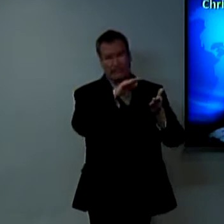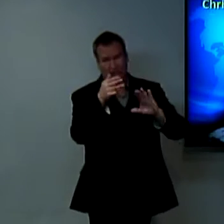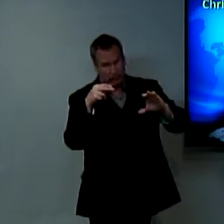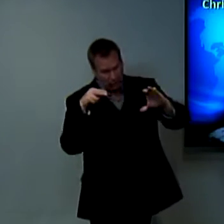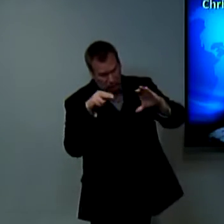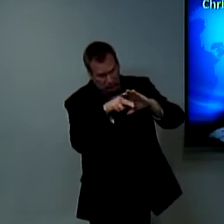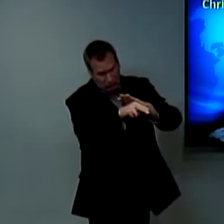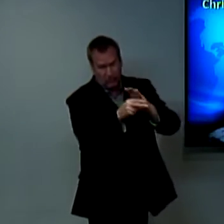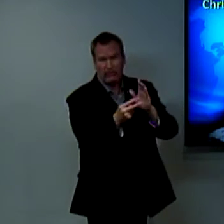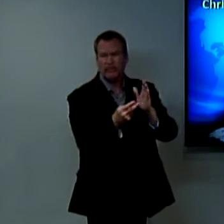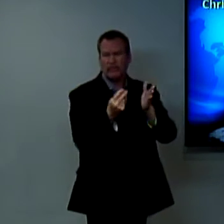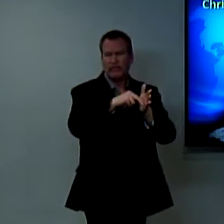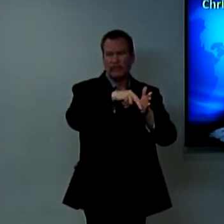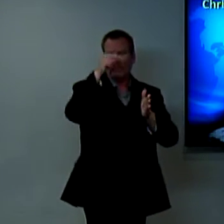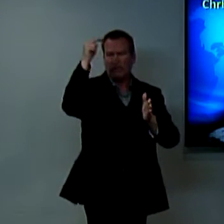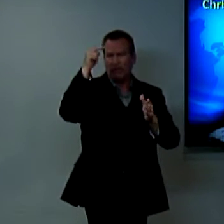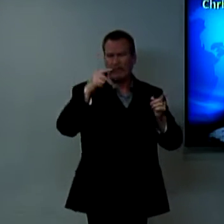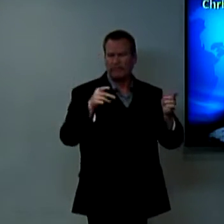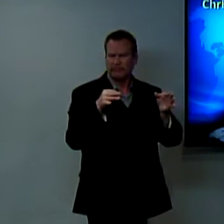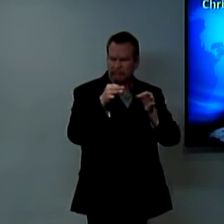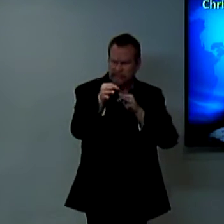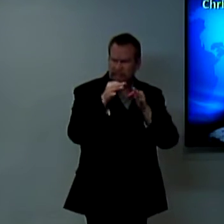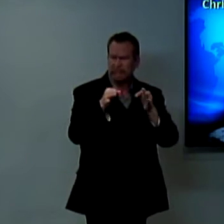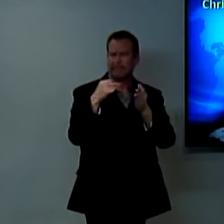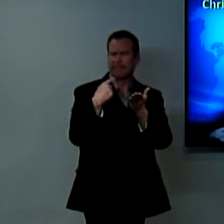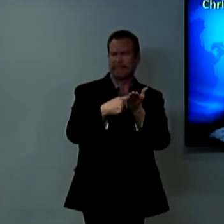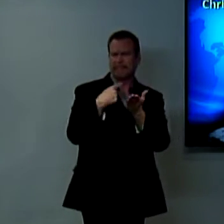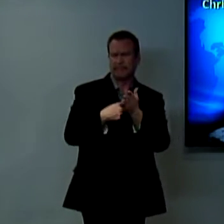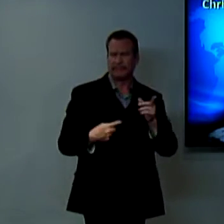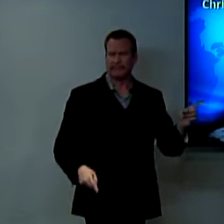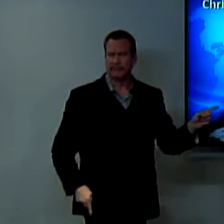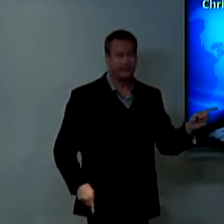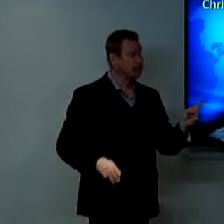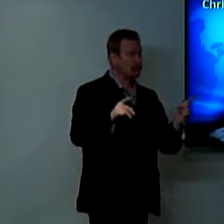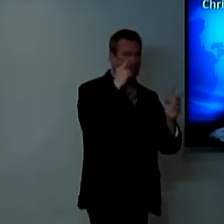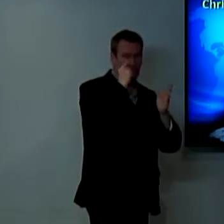and about the tomb how Jesus had been entombed and then how he rose again from there